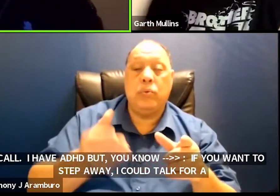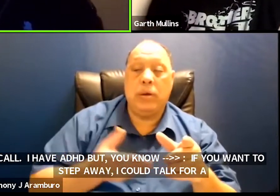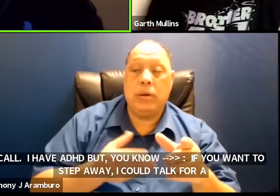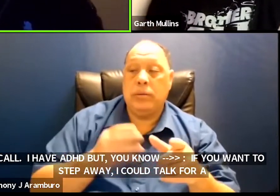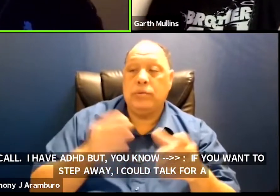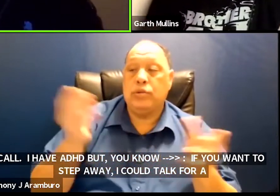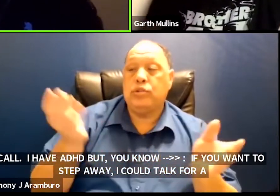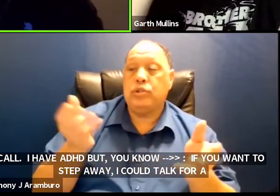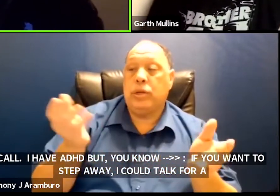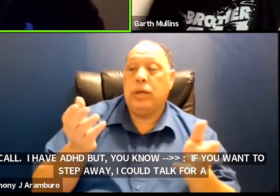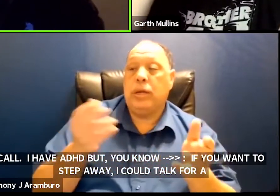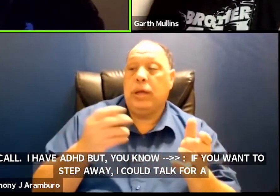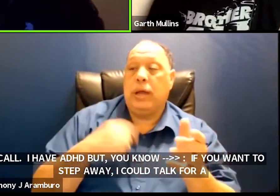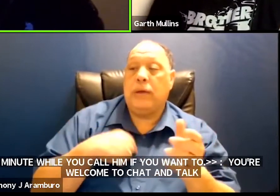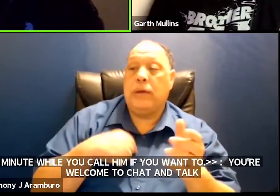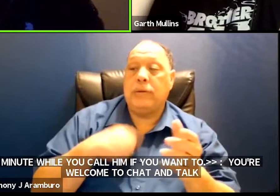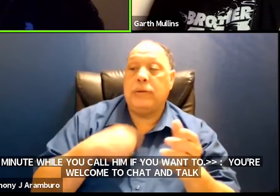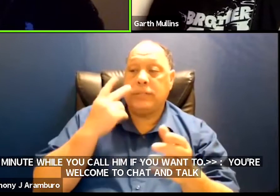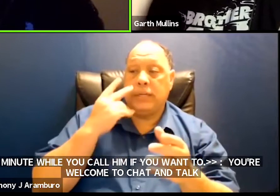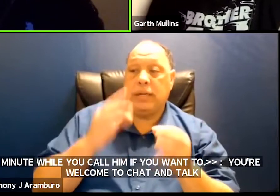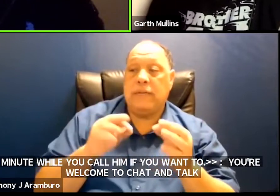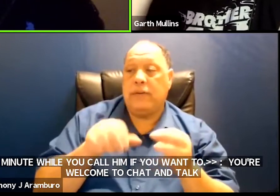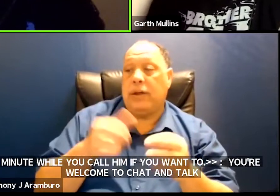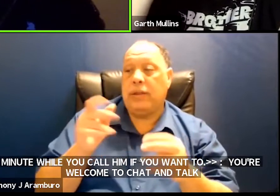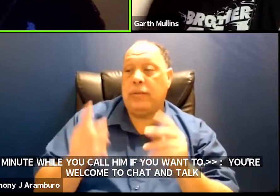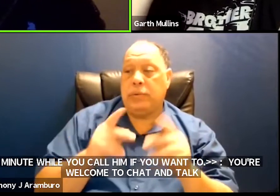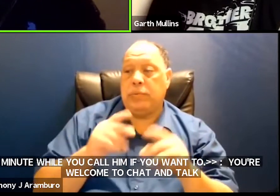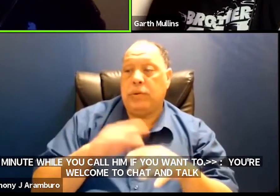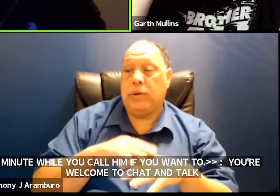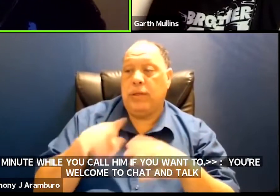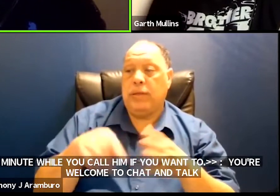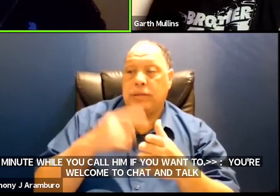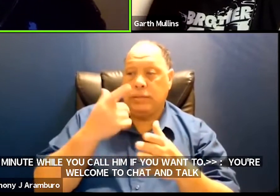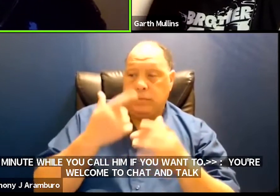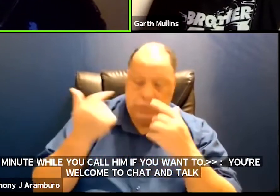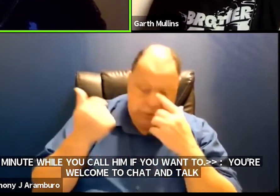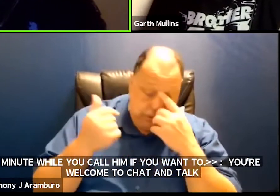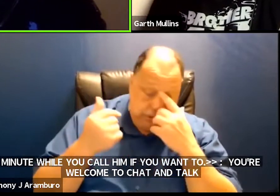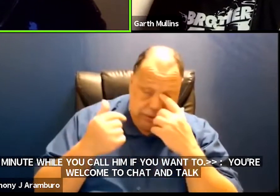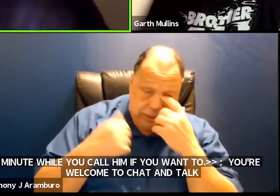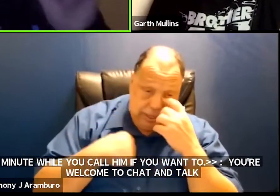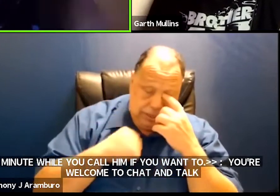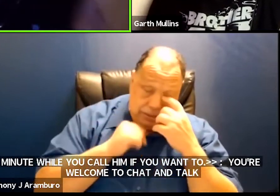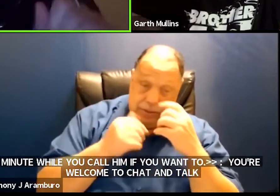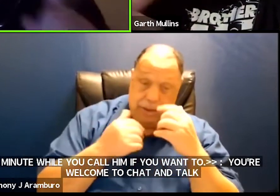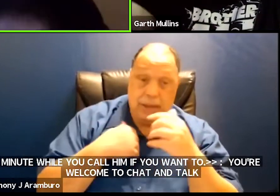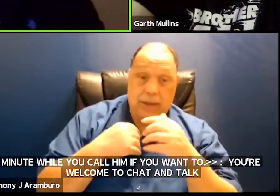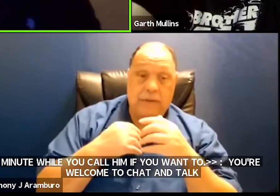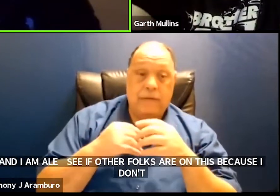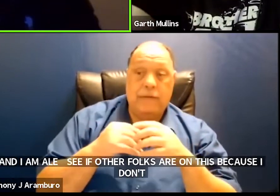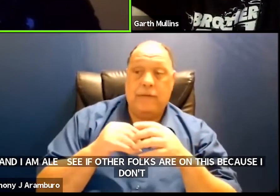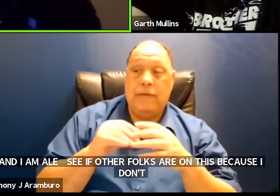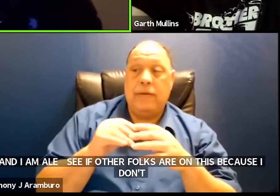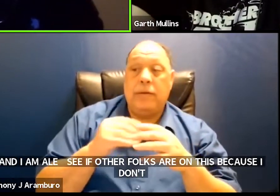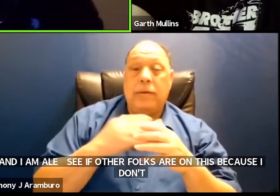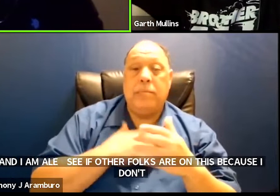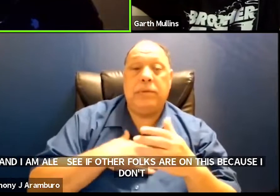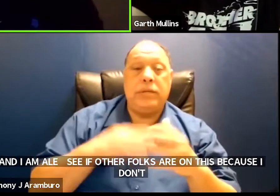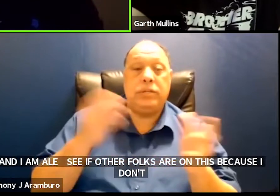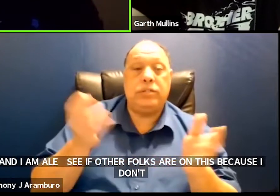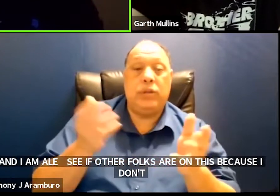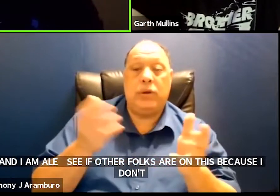talk and i'll see if other folks are on this because i um i don't have the most logistics brains but yes please do chat